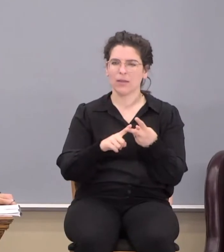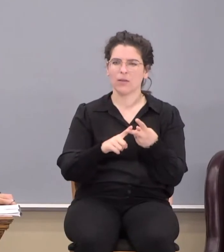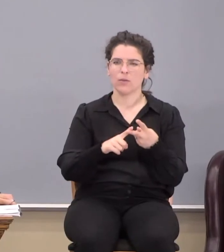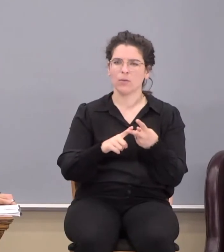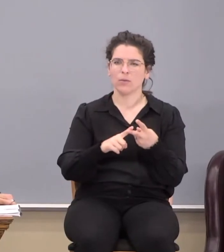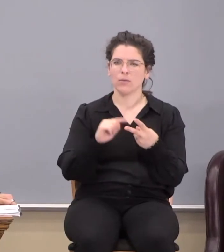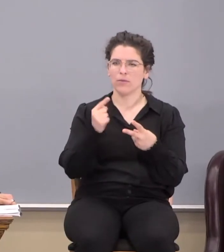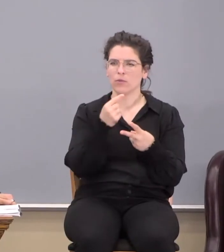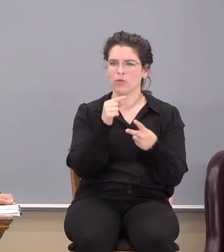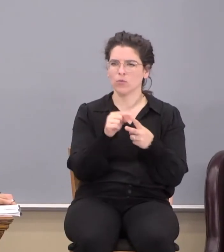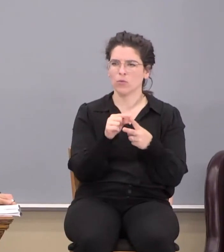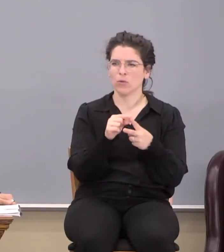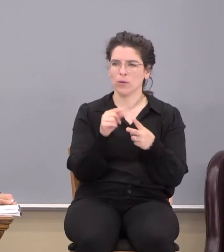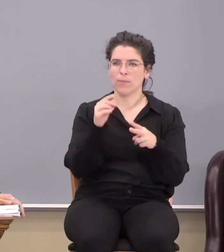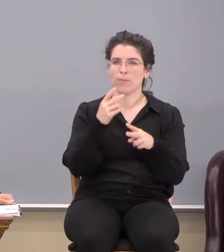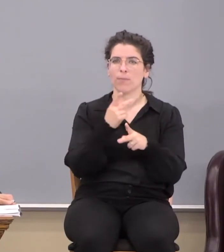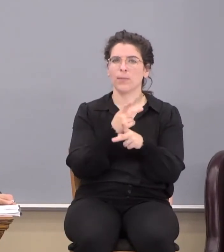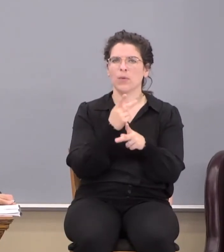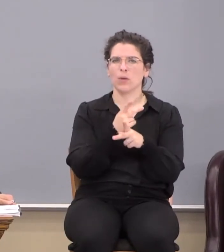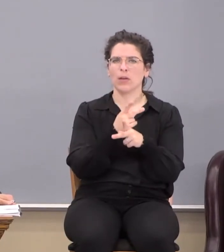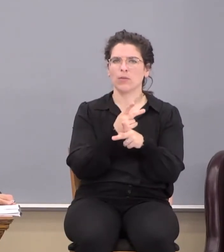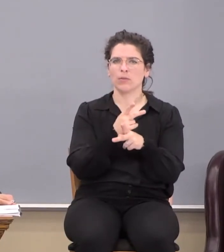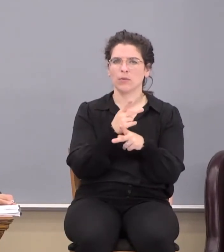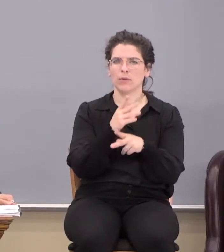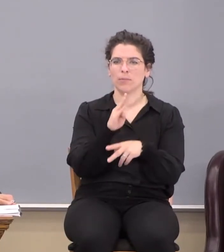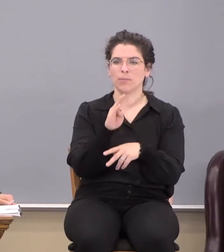what's the first word there? What's that word mean?